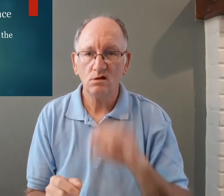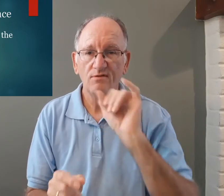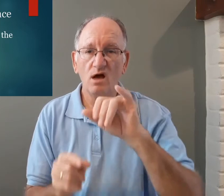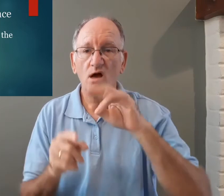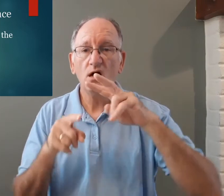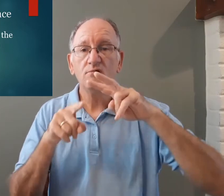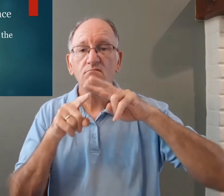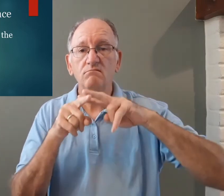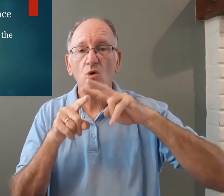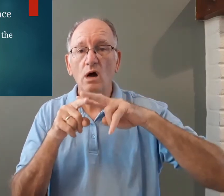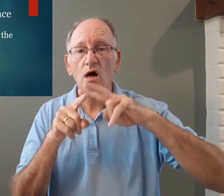to change